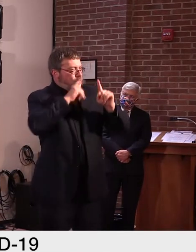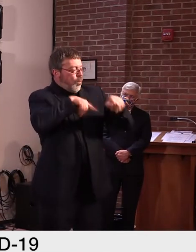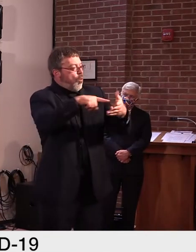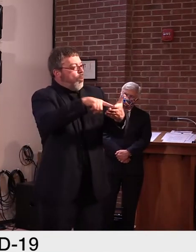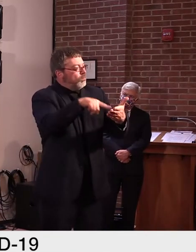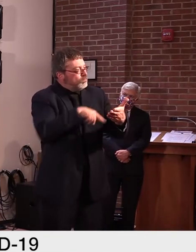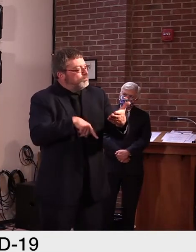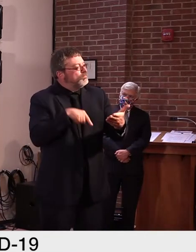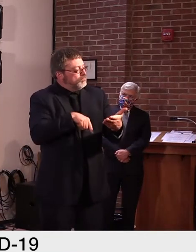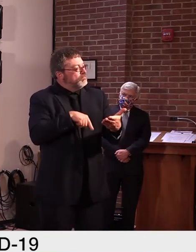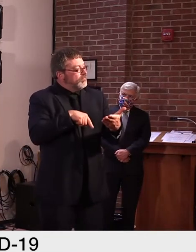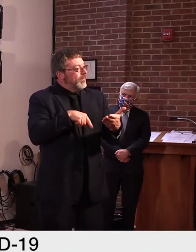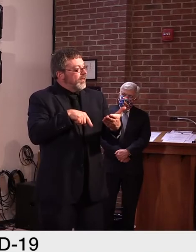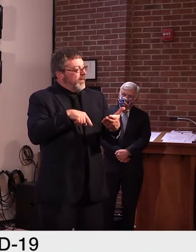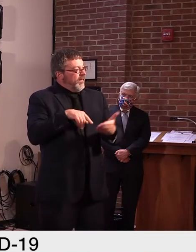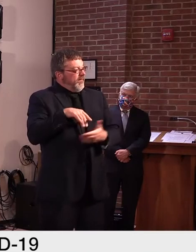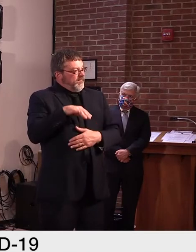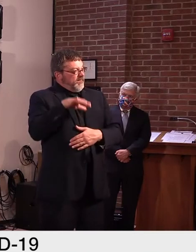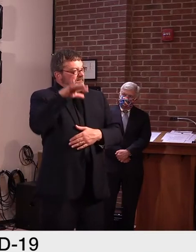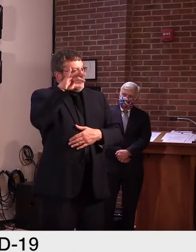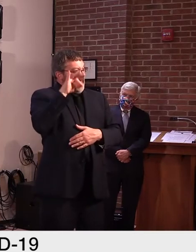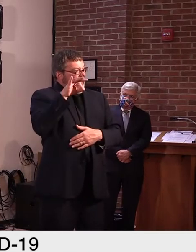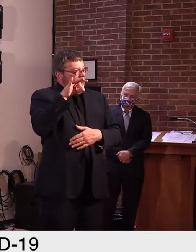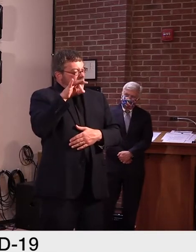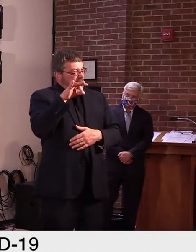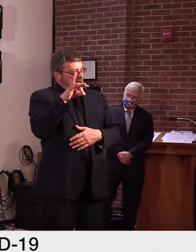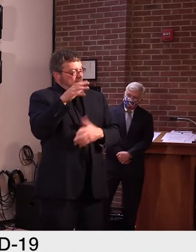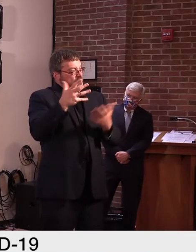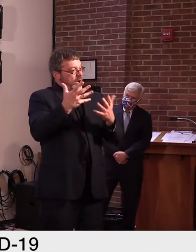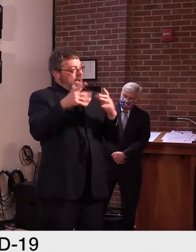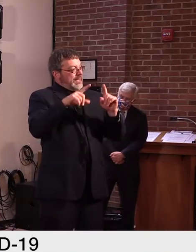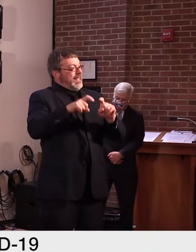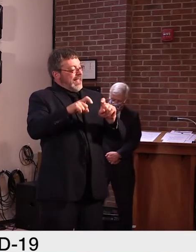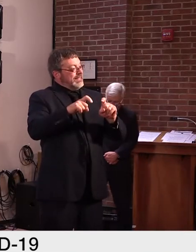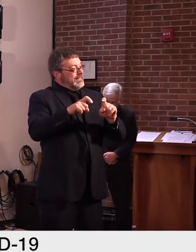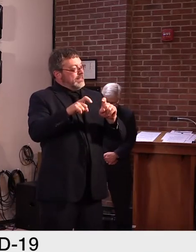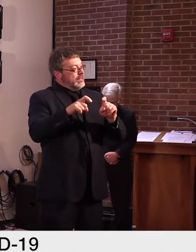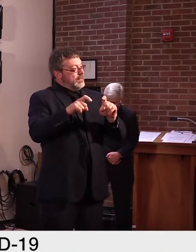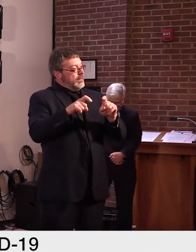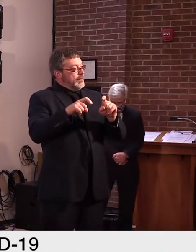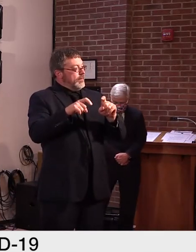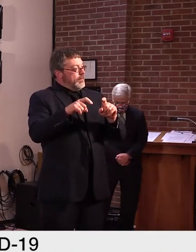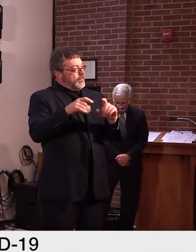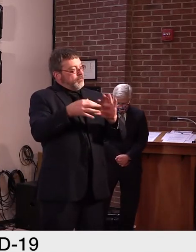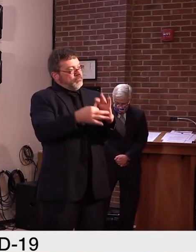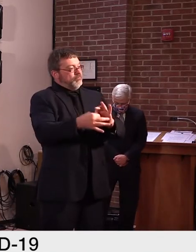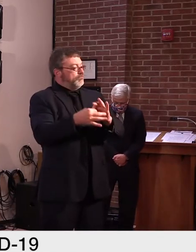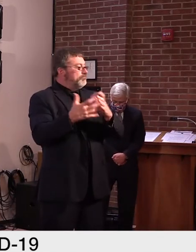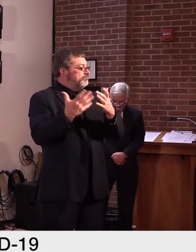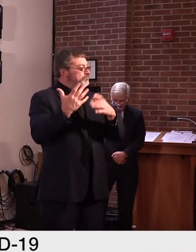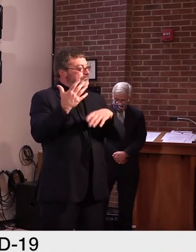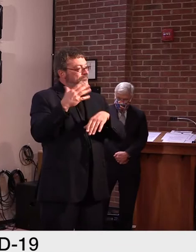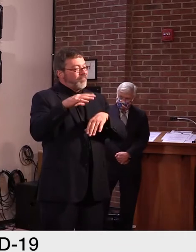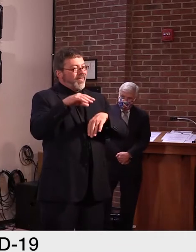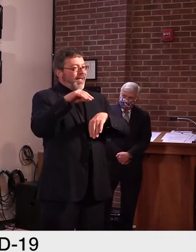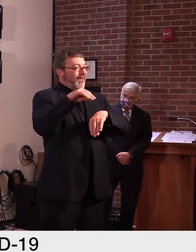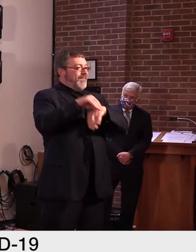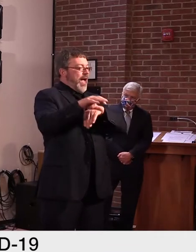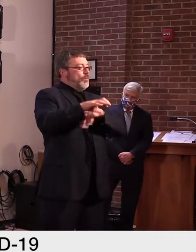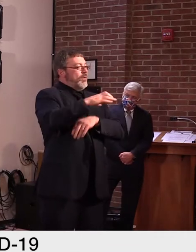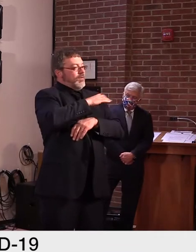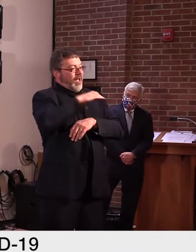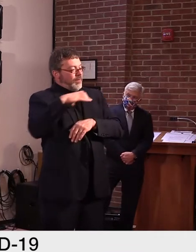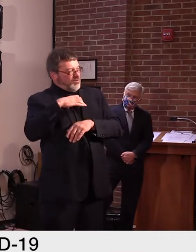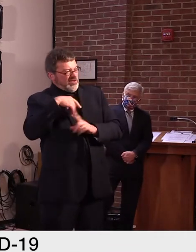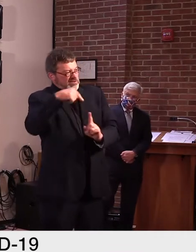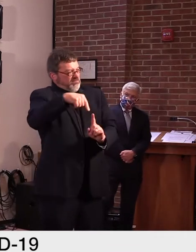group, which is now under the rubric of term scientific advisory committee is, uh, preparing a